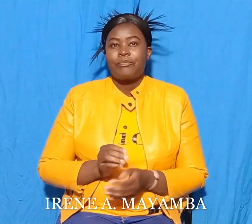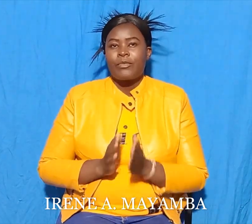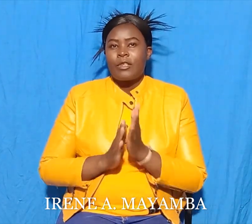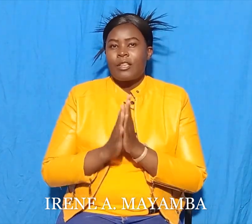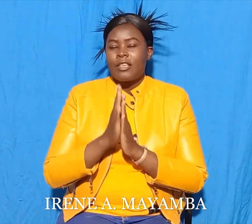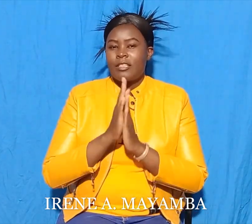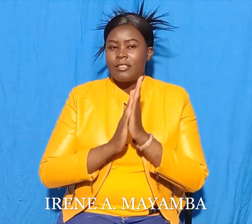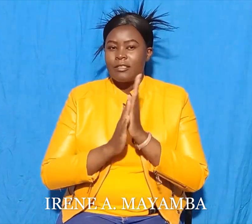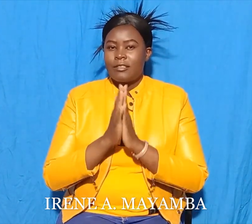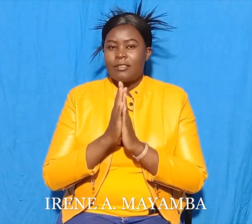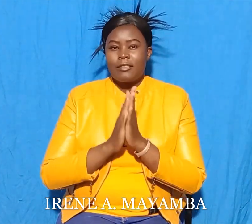indeed enjoying.